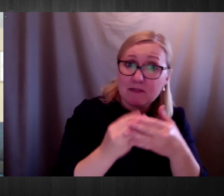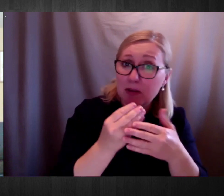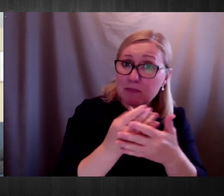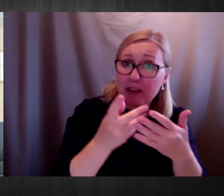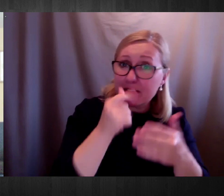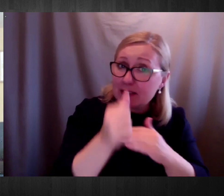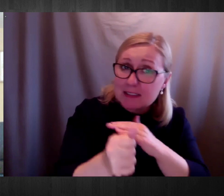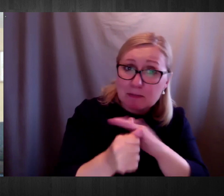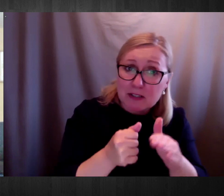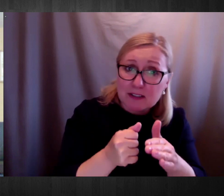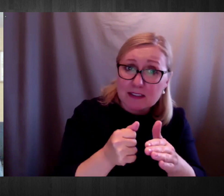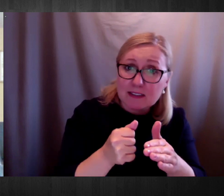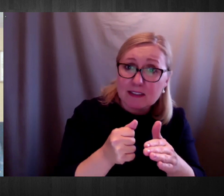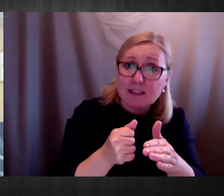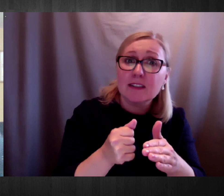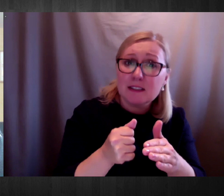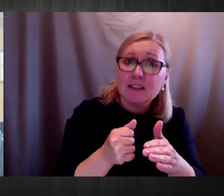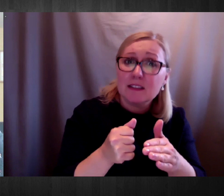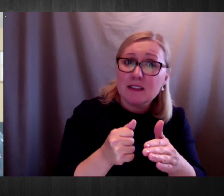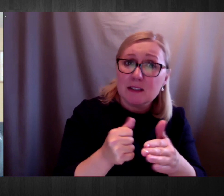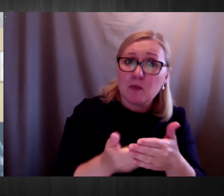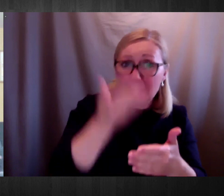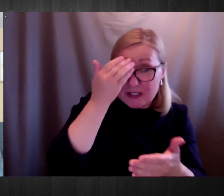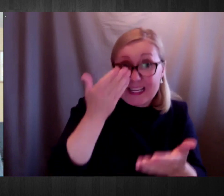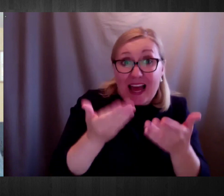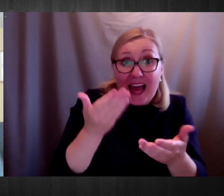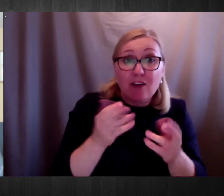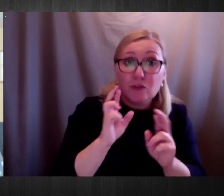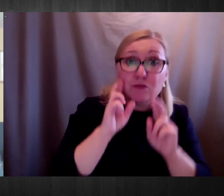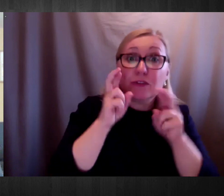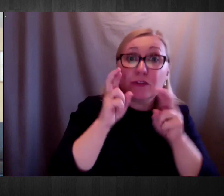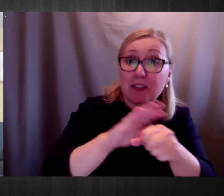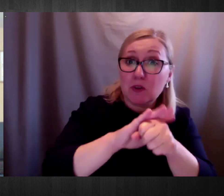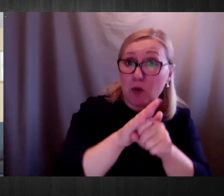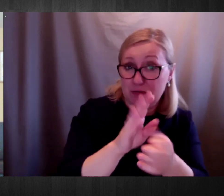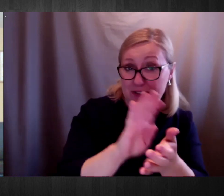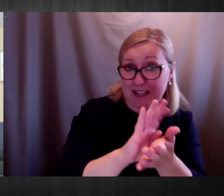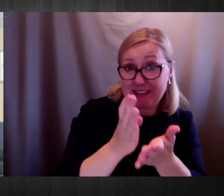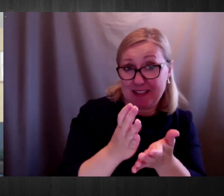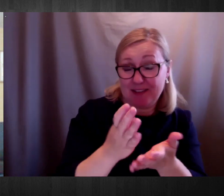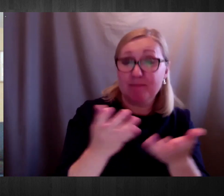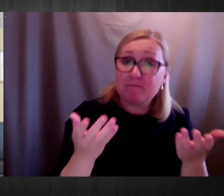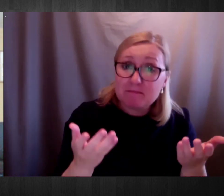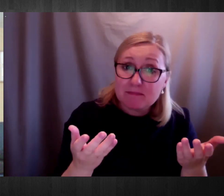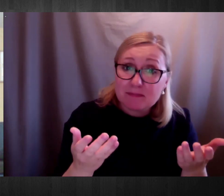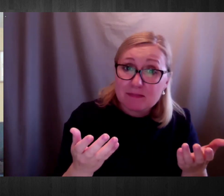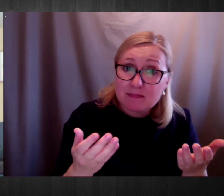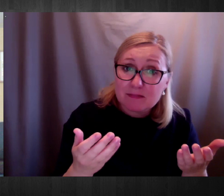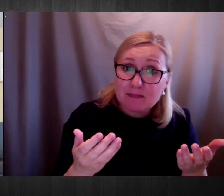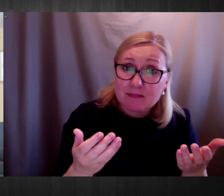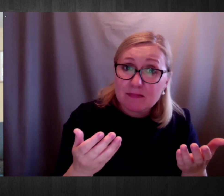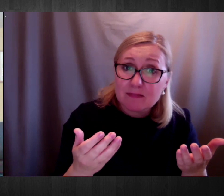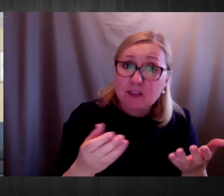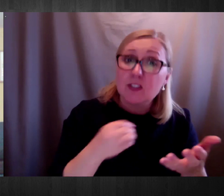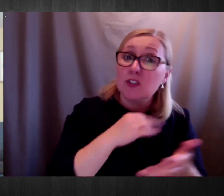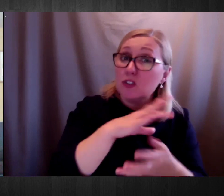COVID-19. So I'd just like to finish off by saying, as I said, in terms of language and exchange,